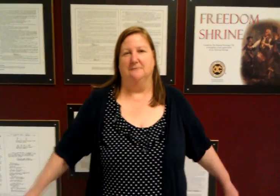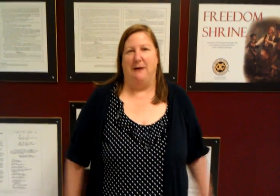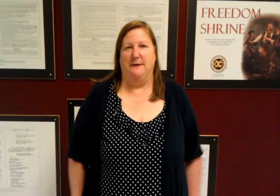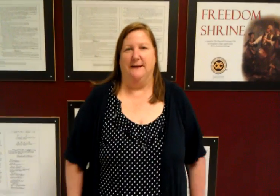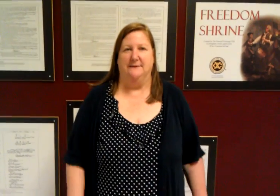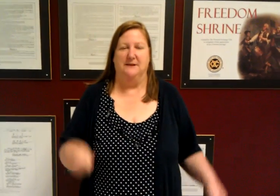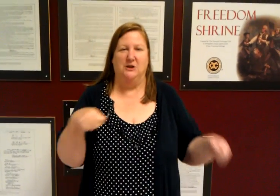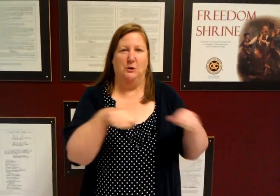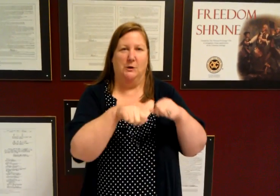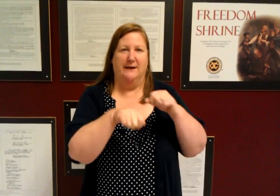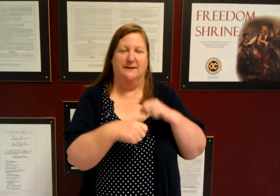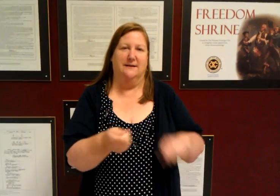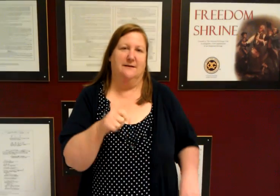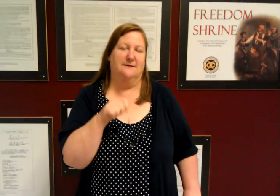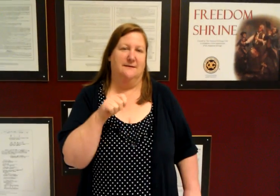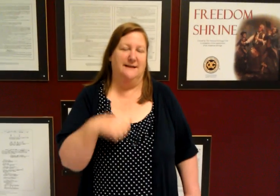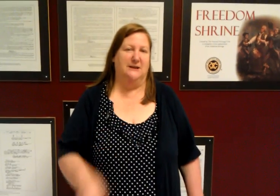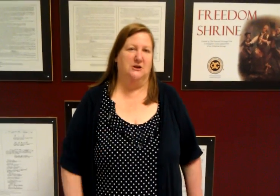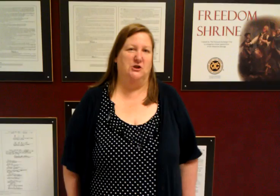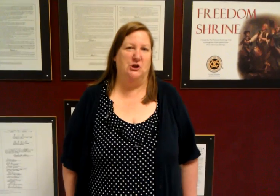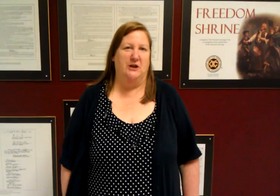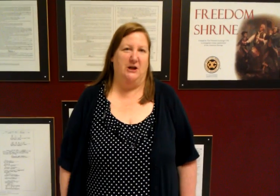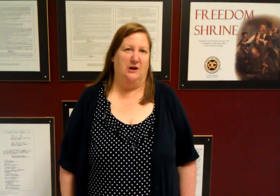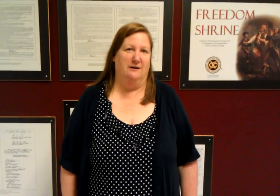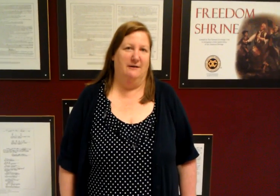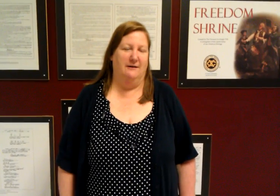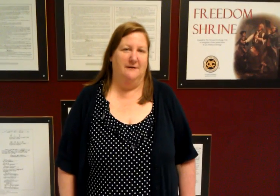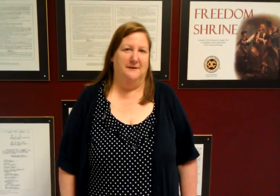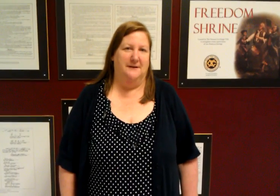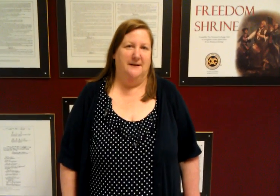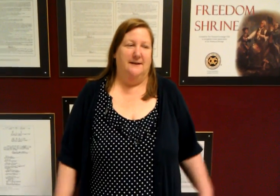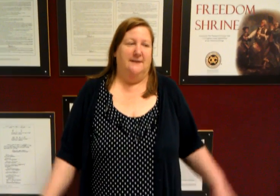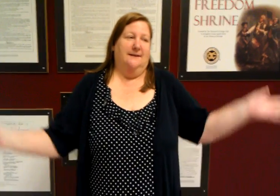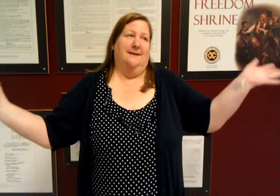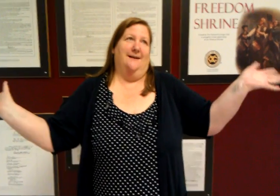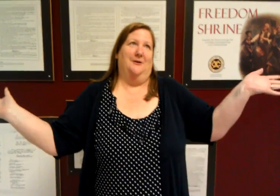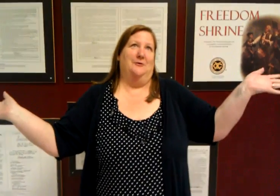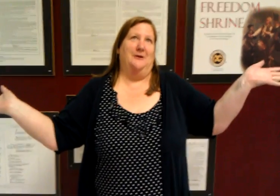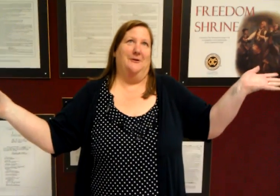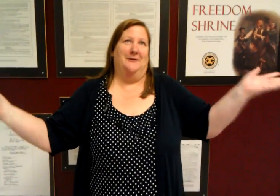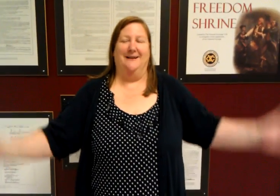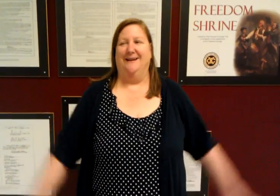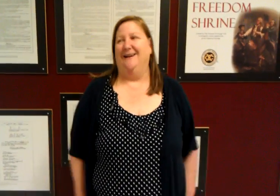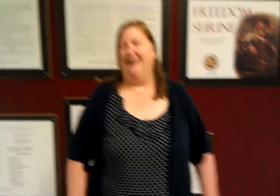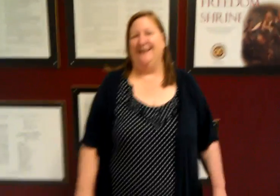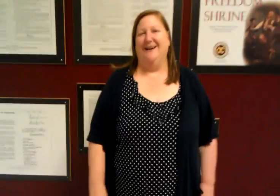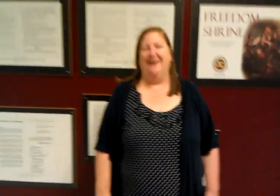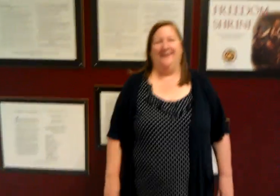wrap it and skewer it oh neat you're the barbecue queen that's Peggy and